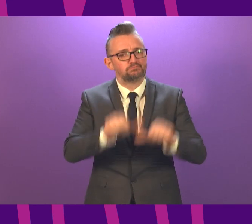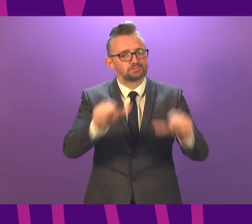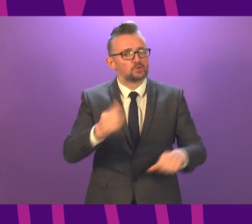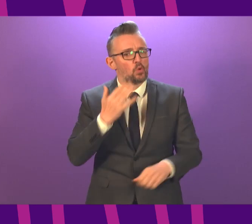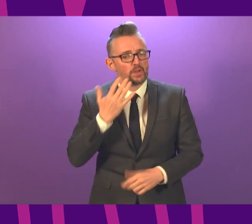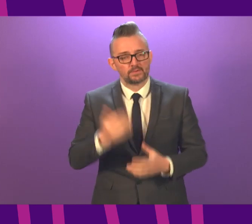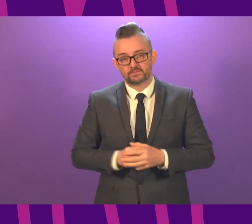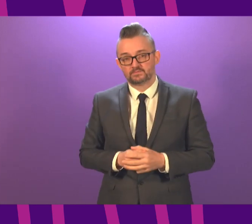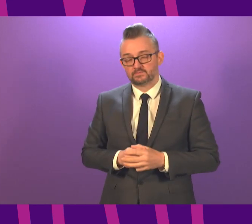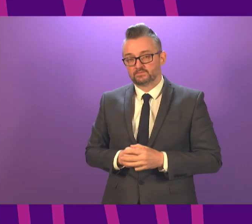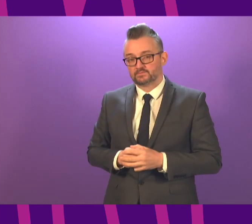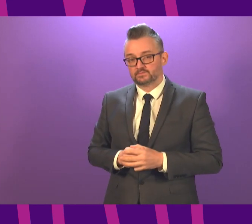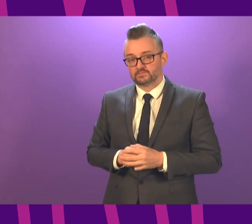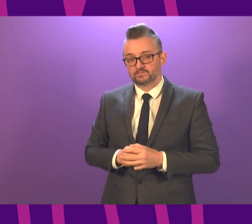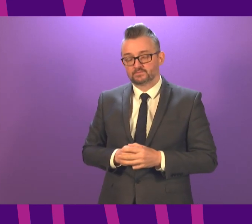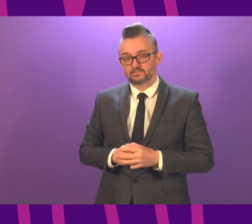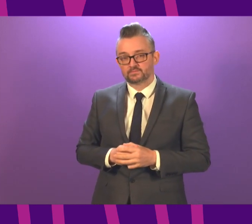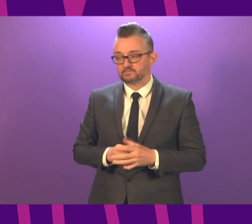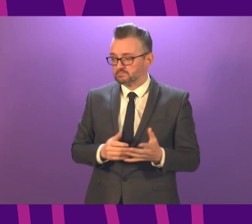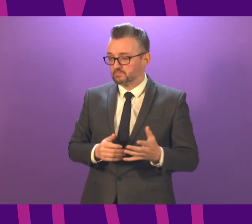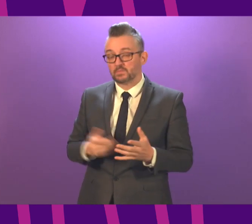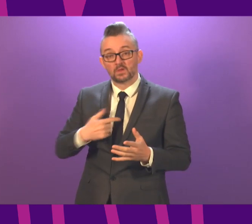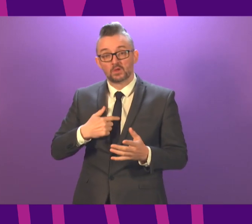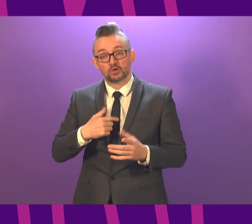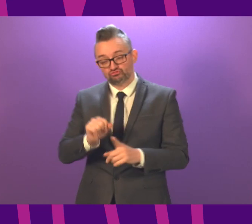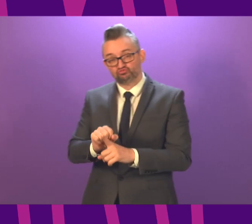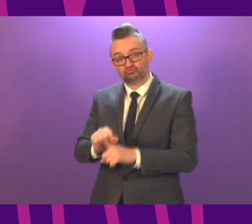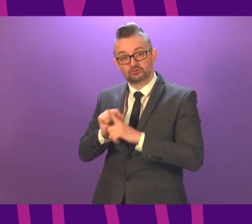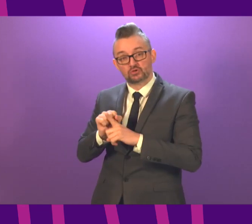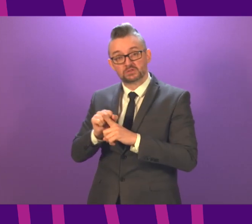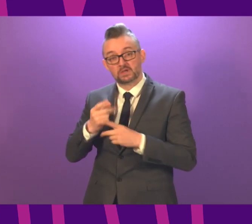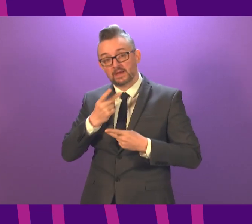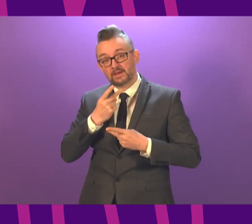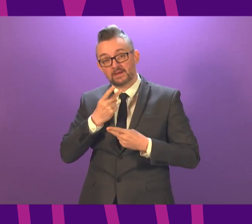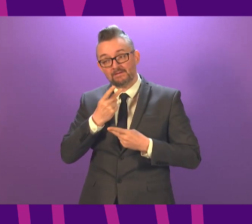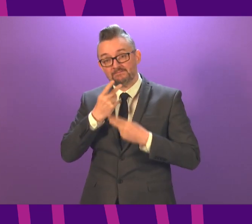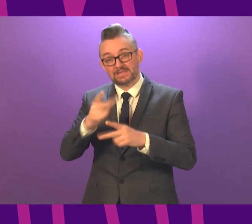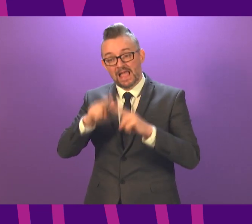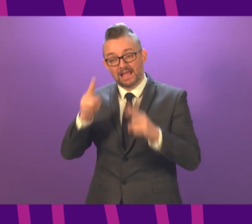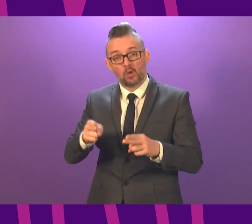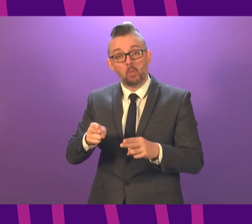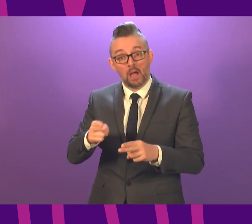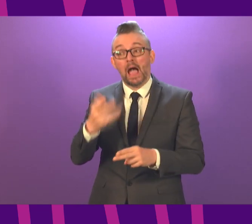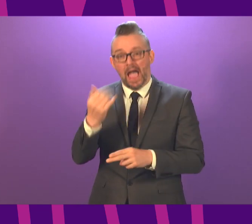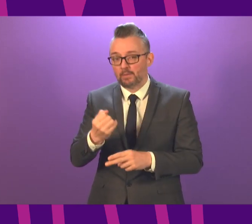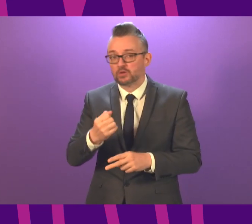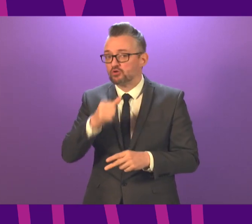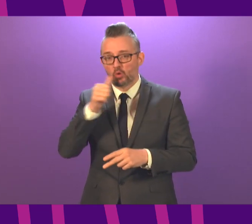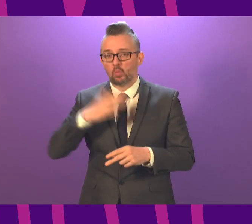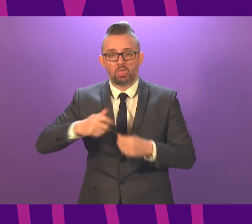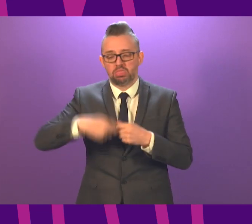First Minister. Look, we will not have restrictions on place and care home visiting any longer than is necessary. And I